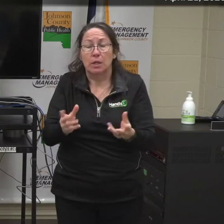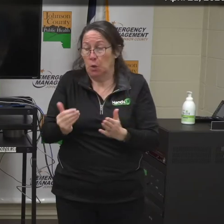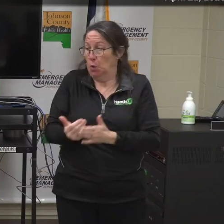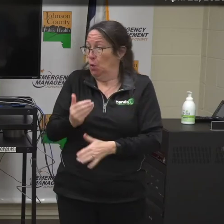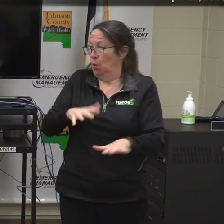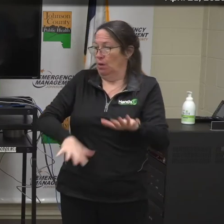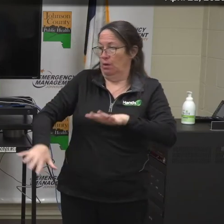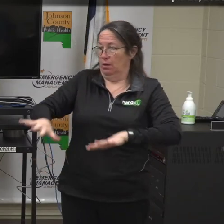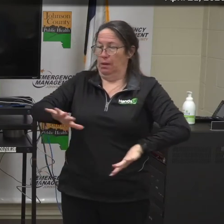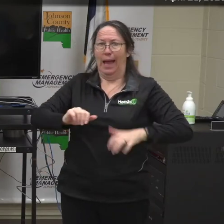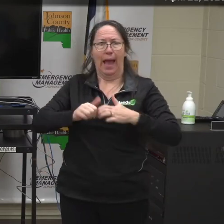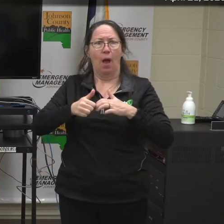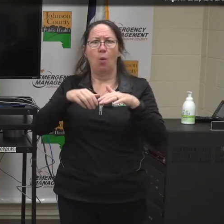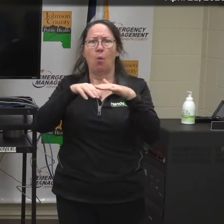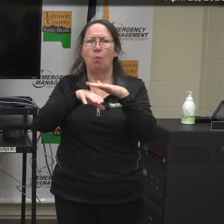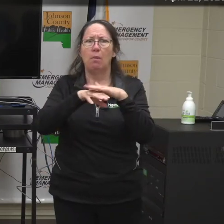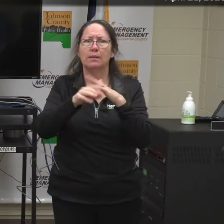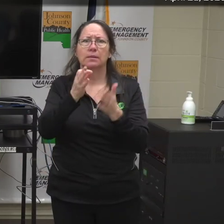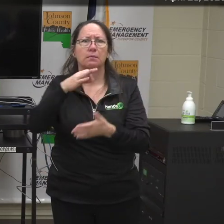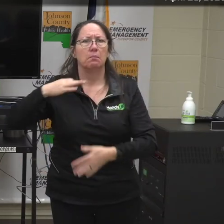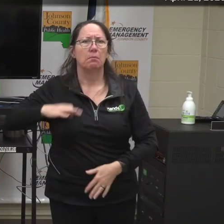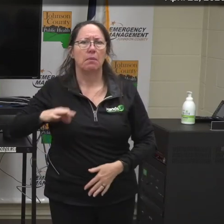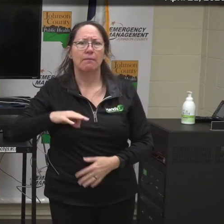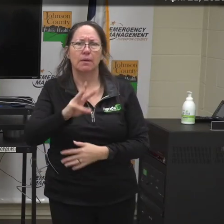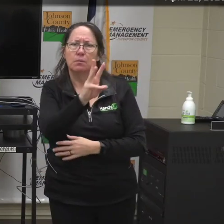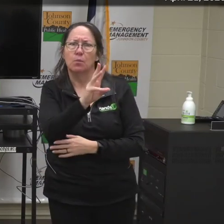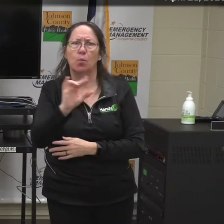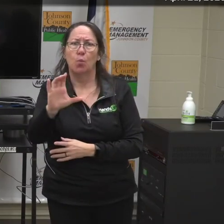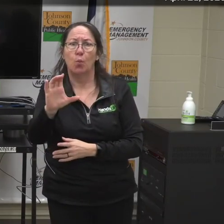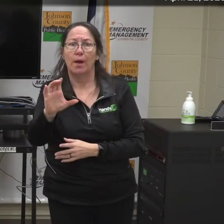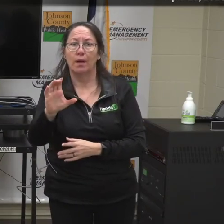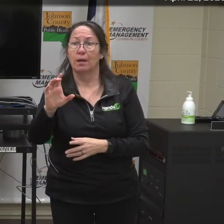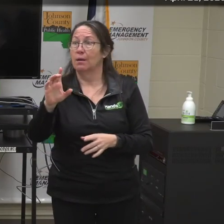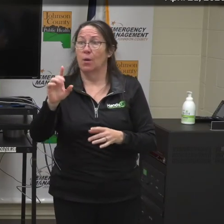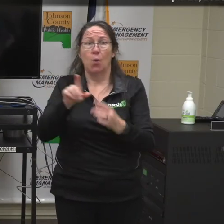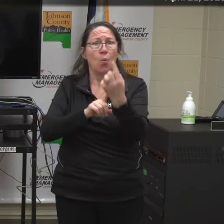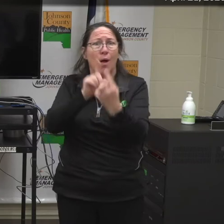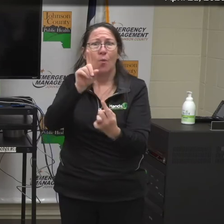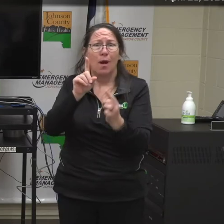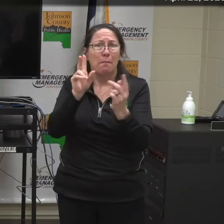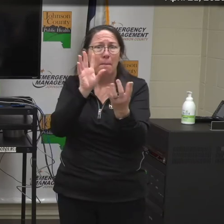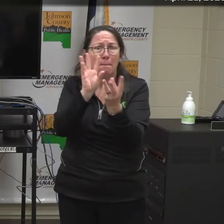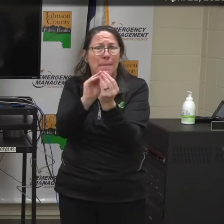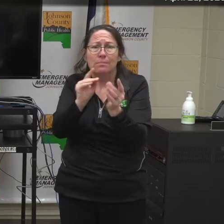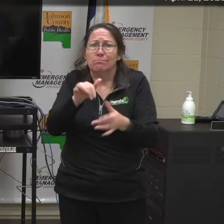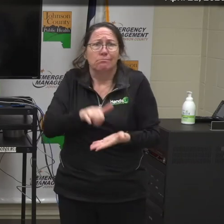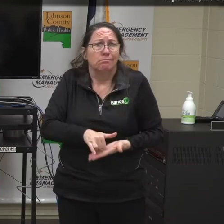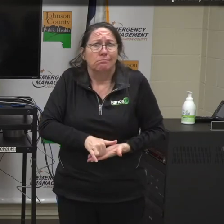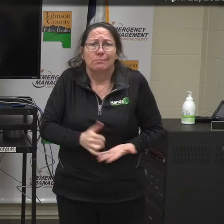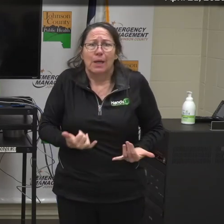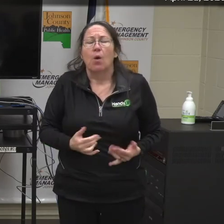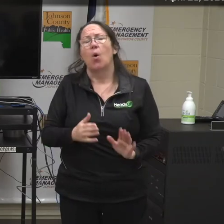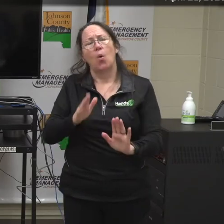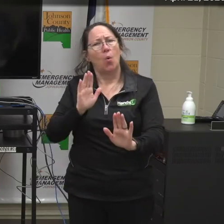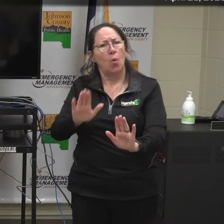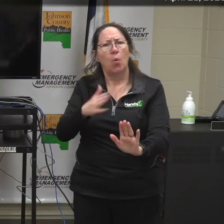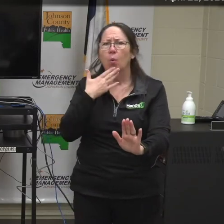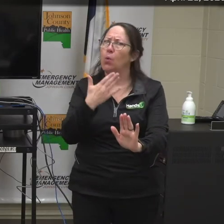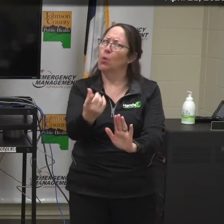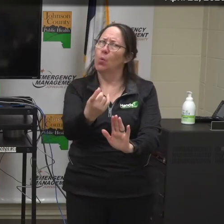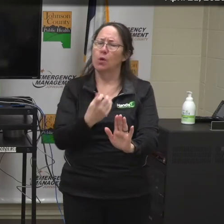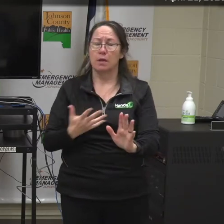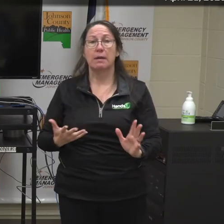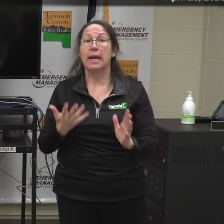new, how exactly do they receive those WIC benefits since nothing's being done in person anymore? That's a great question. Thank you for asking that.